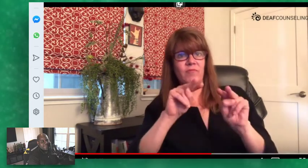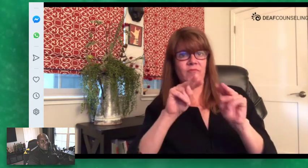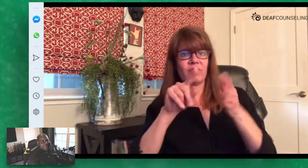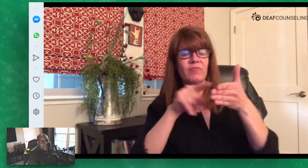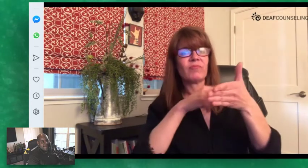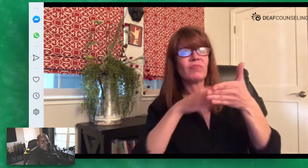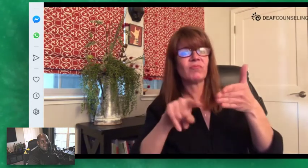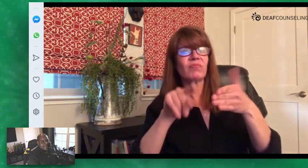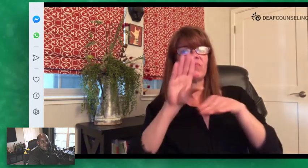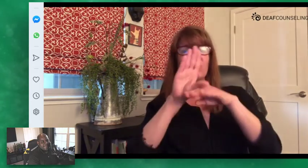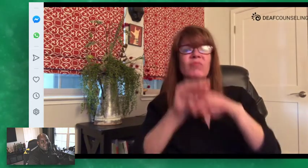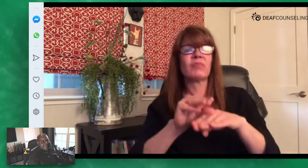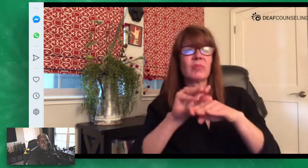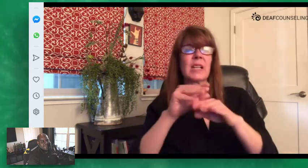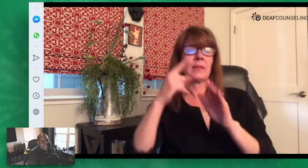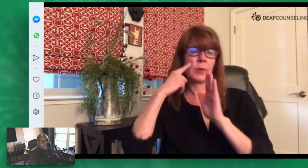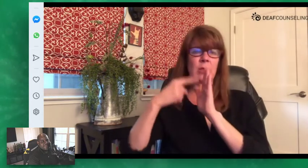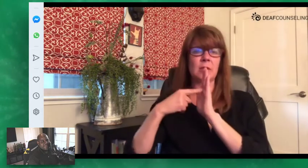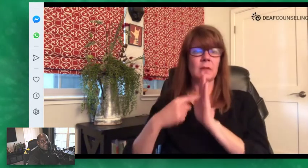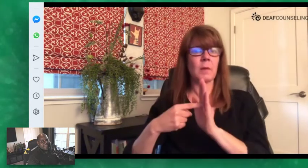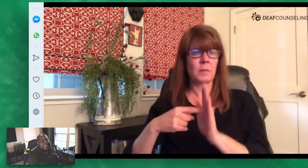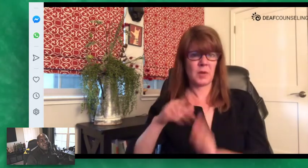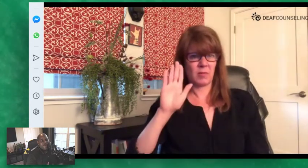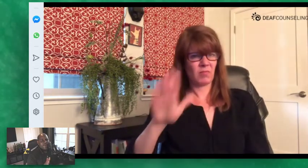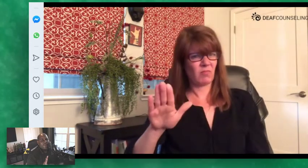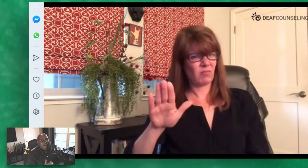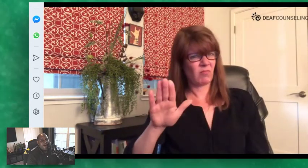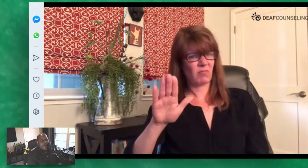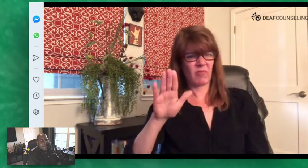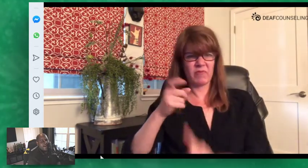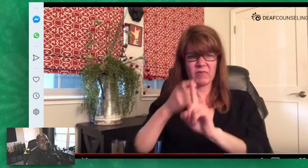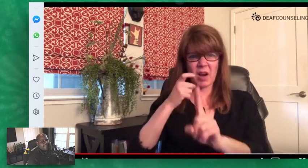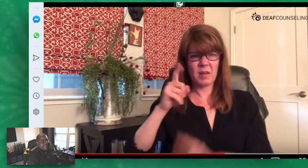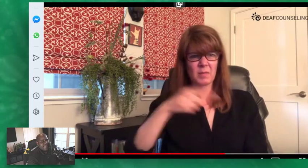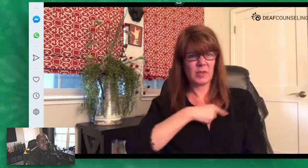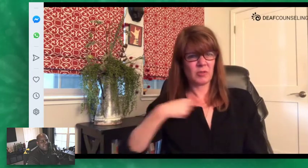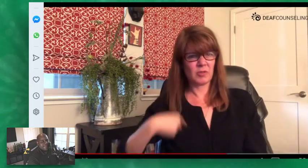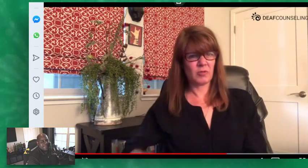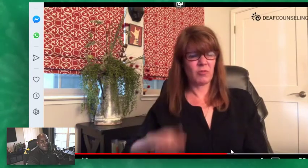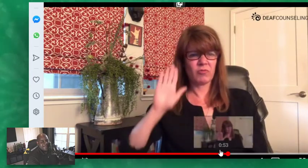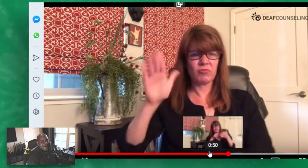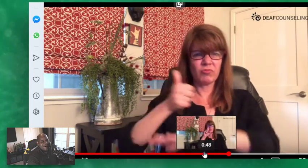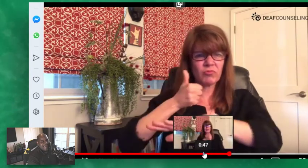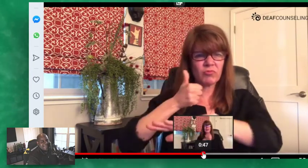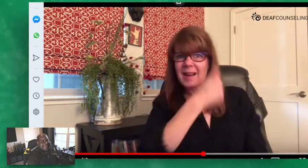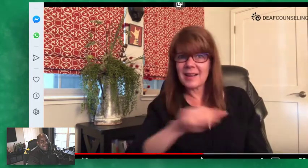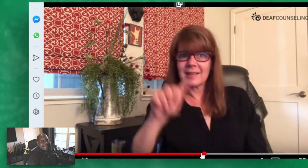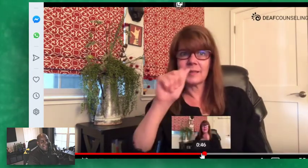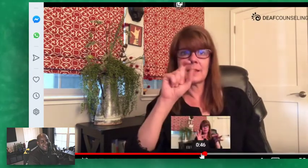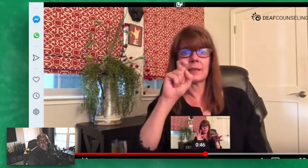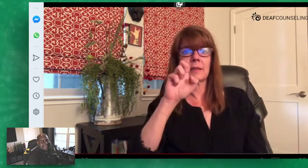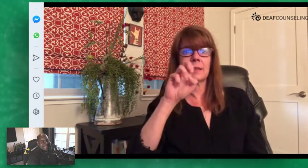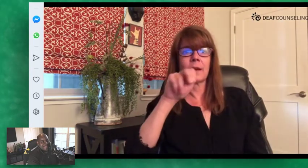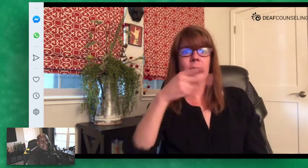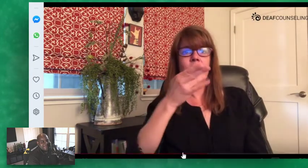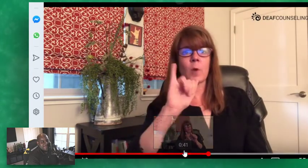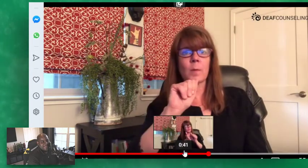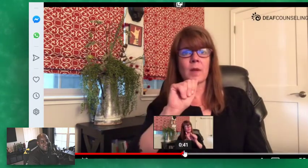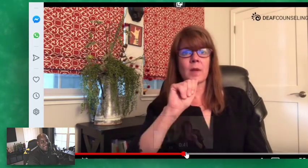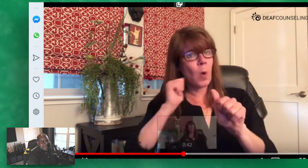xenophobia looks like belittling uh for example oh man all right let's do this one last time